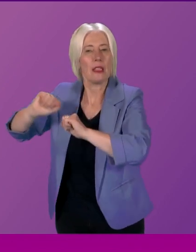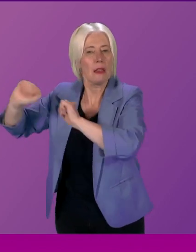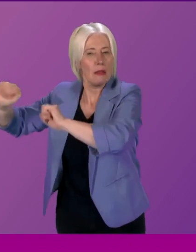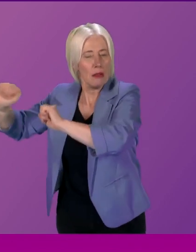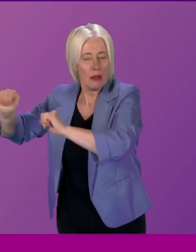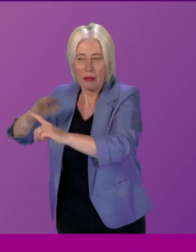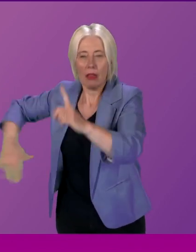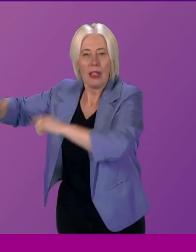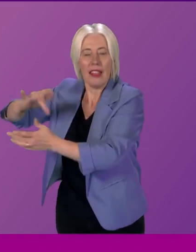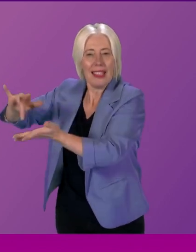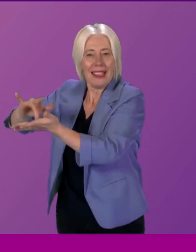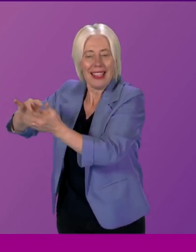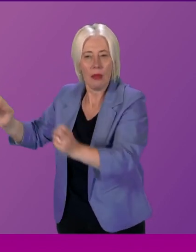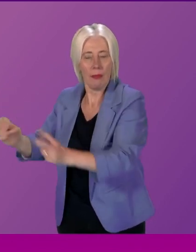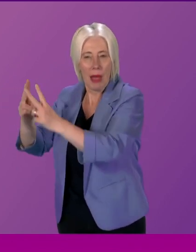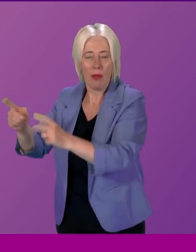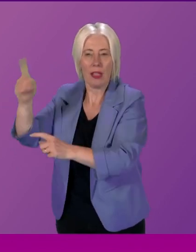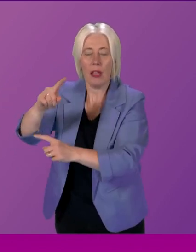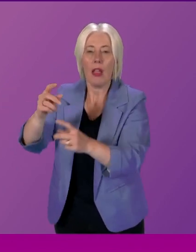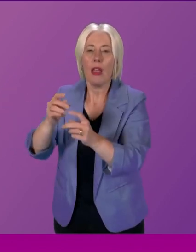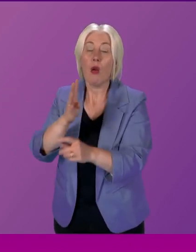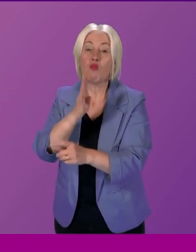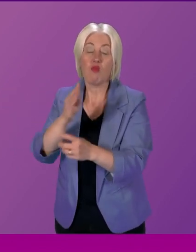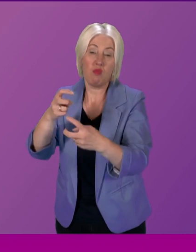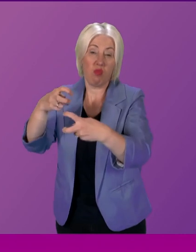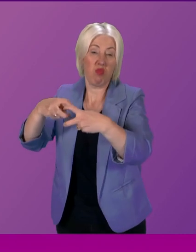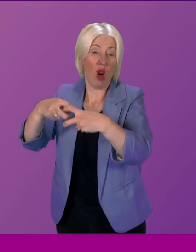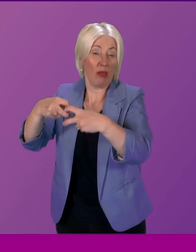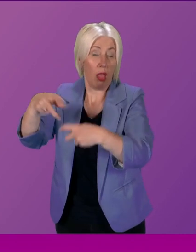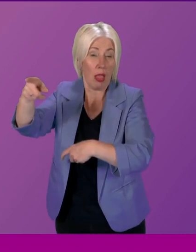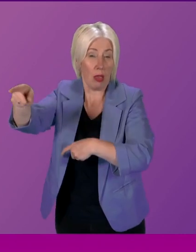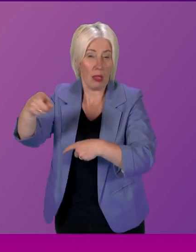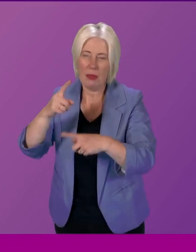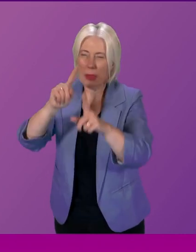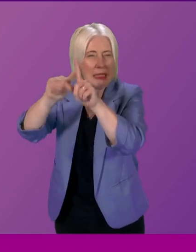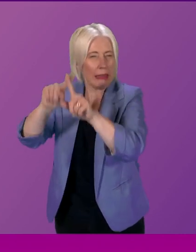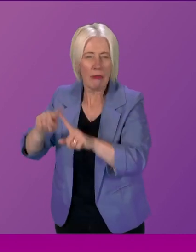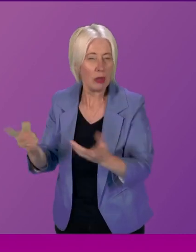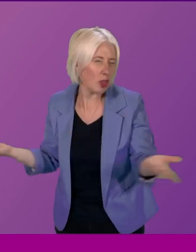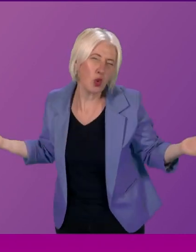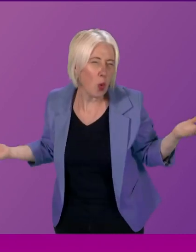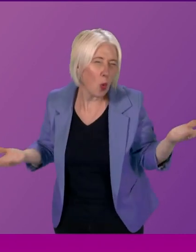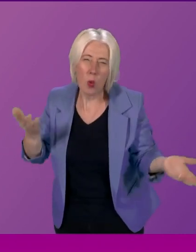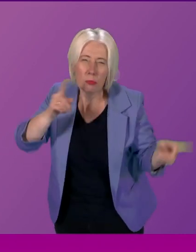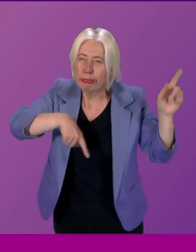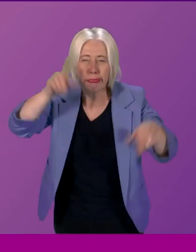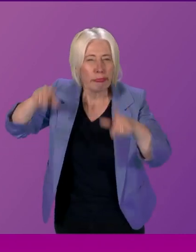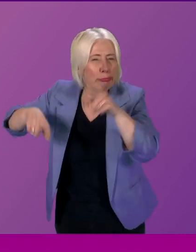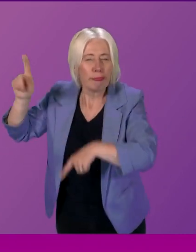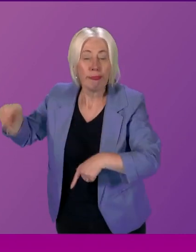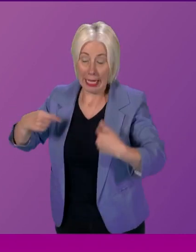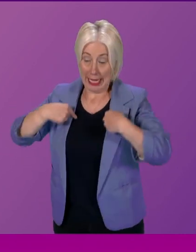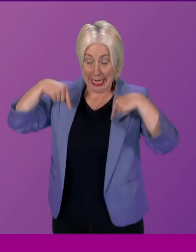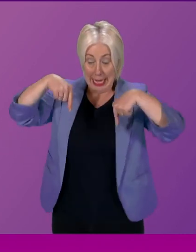Brussels, different again, because it was underpinning the various committees that were reporting. So what we are